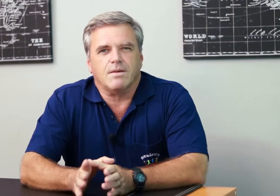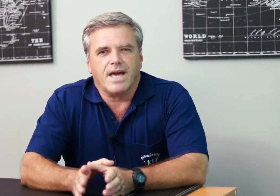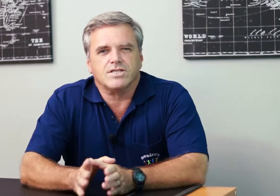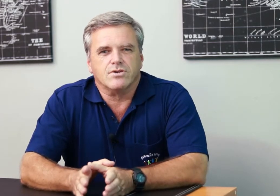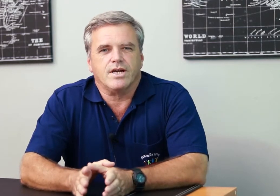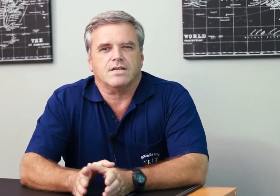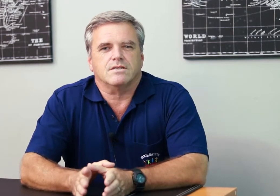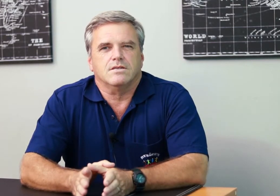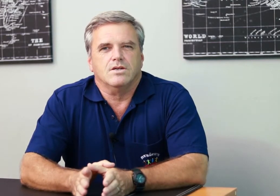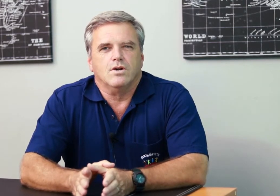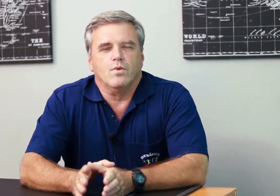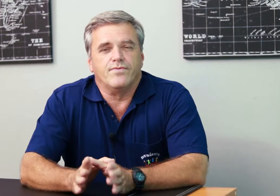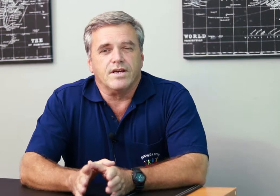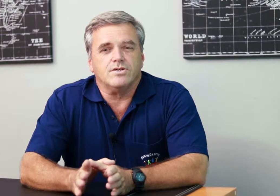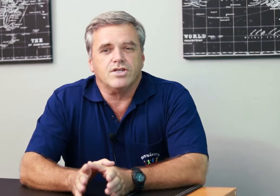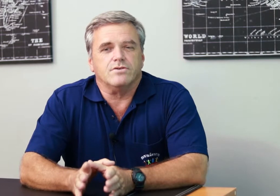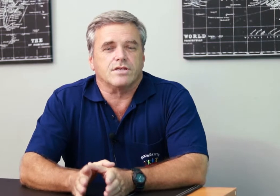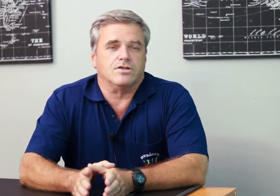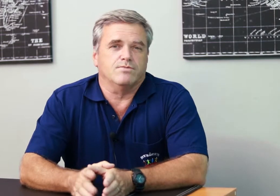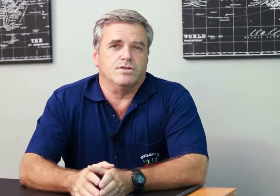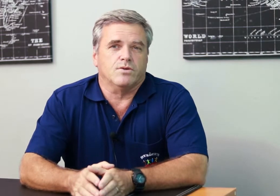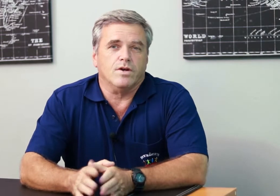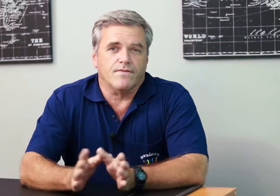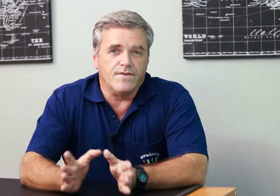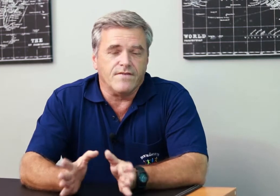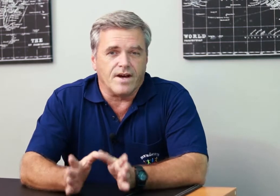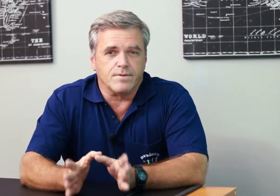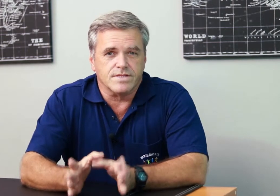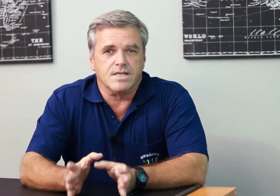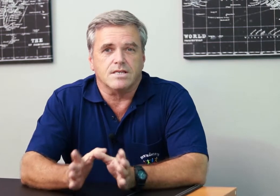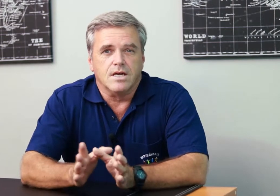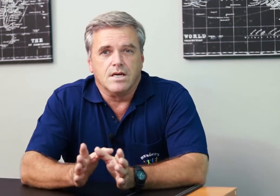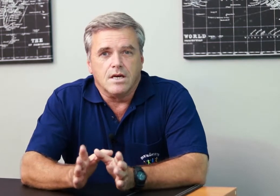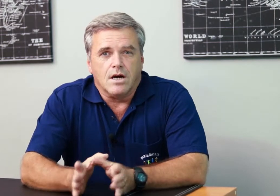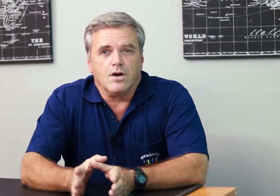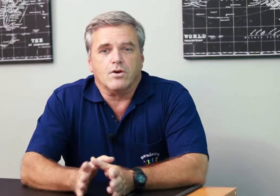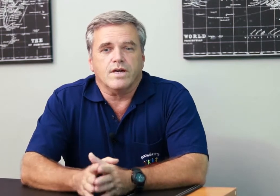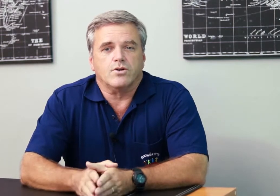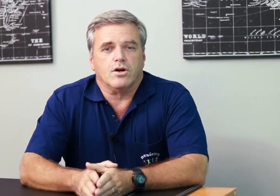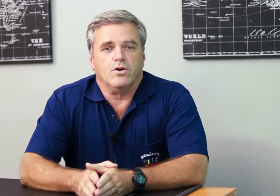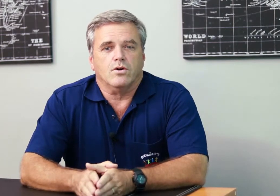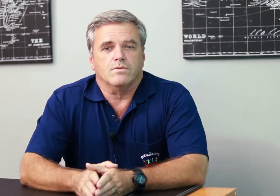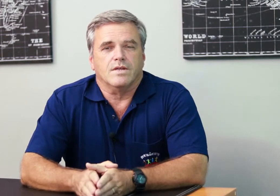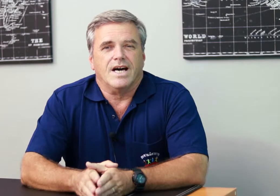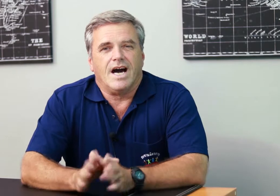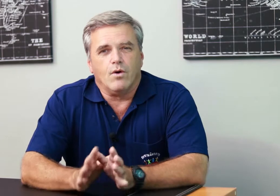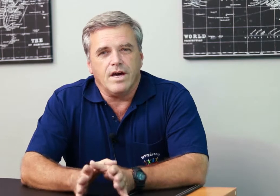a matching grant. With their generous contribution, we are 55% on our way to our goal. However,